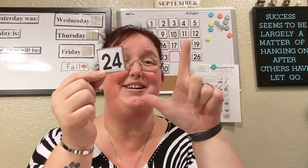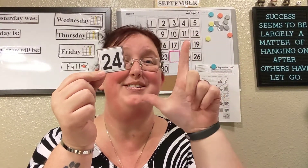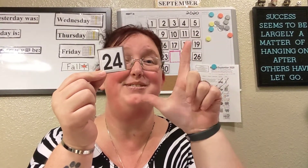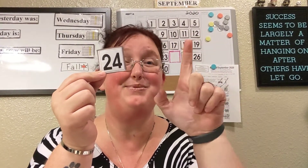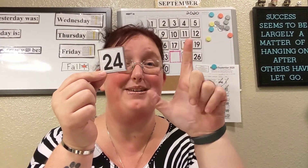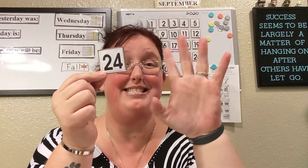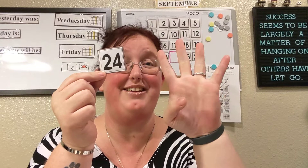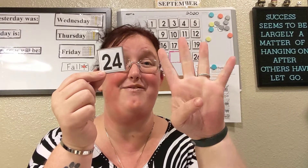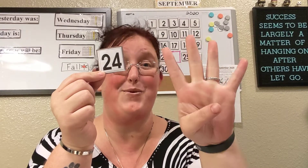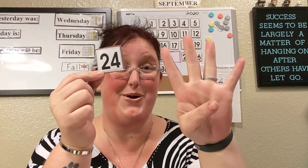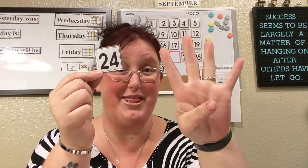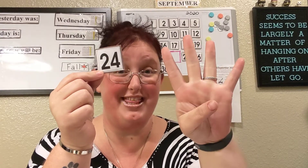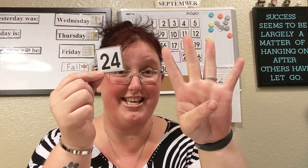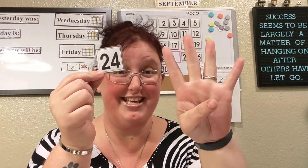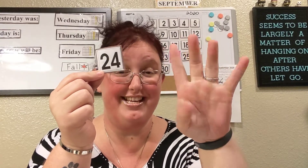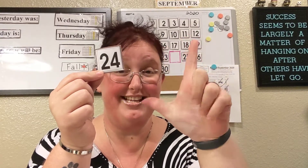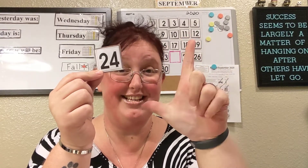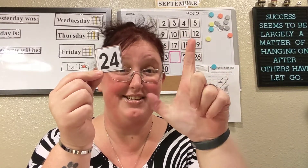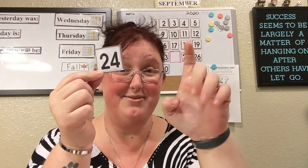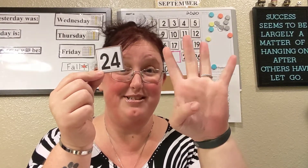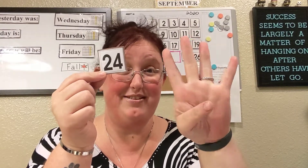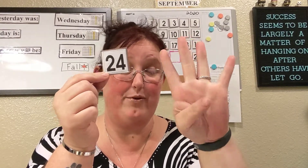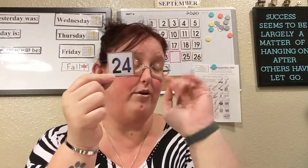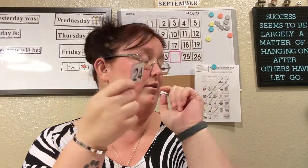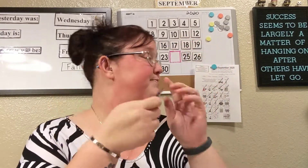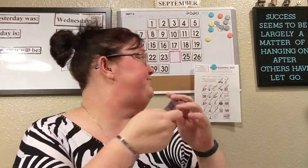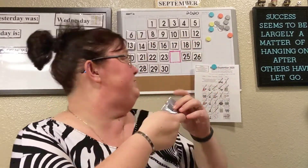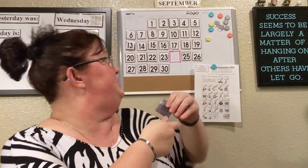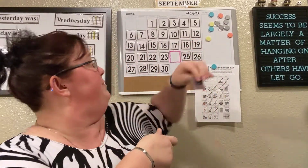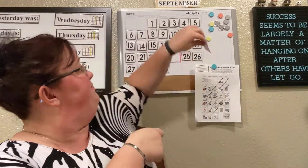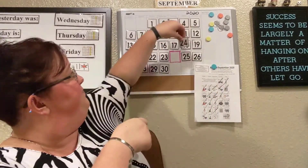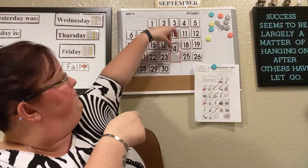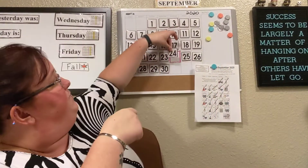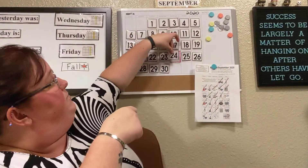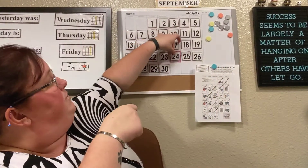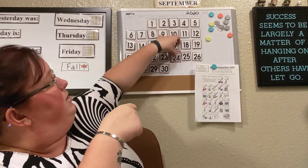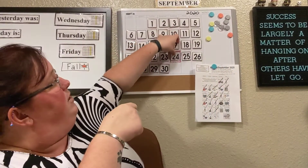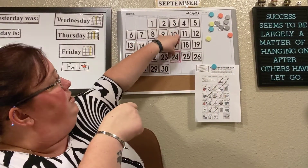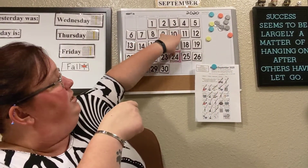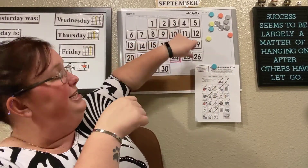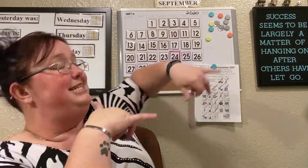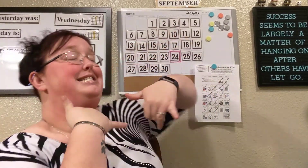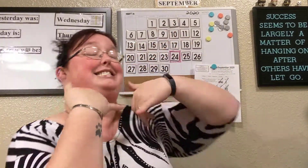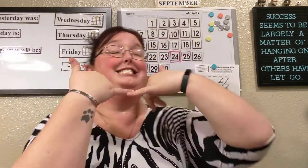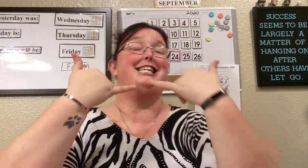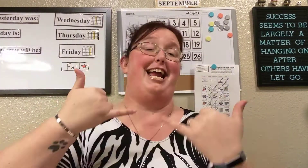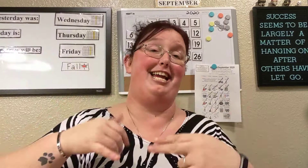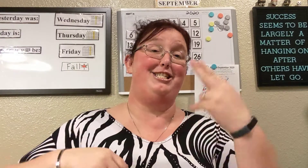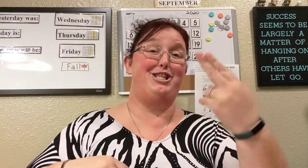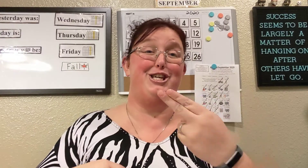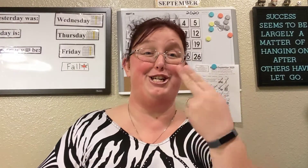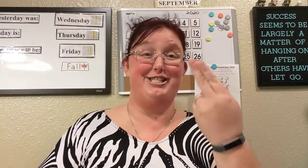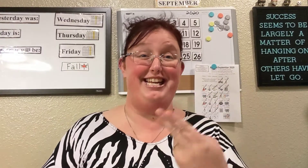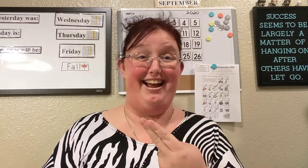24th. 24. So, today is Thursday.